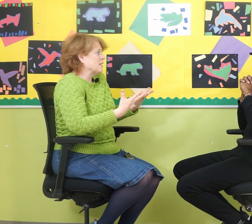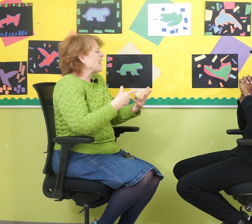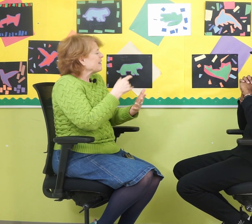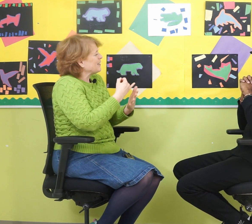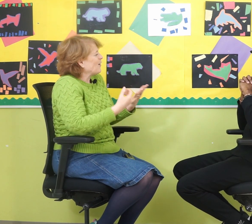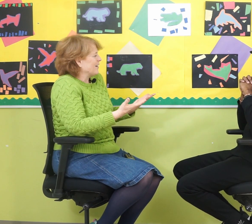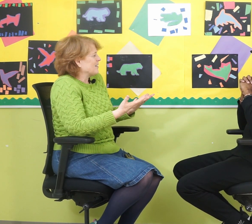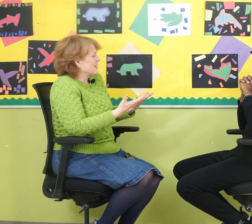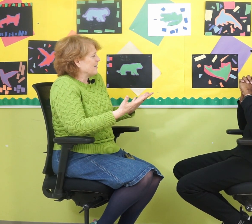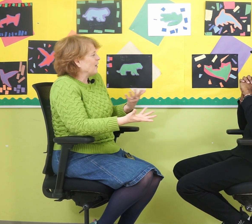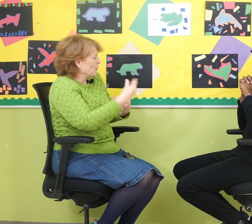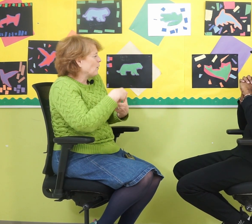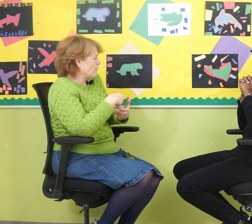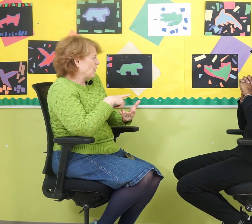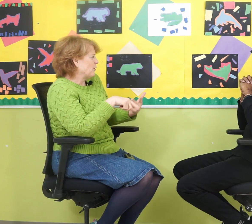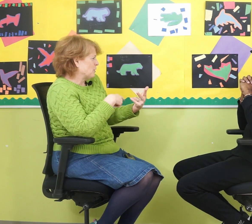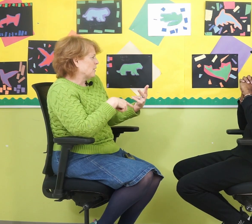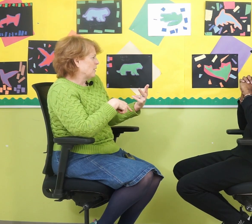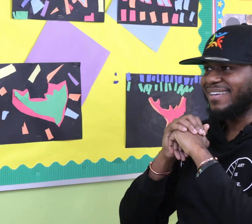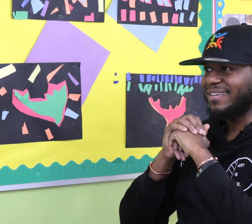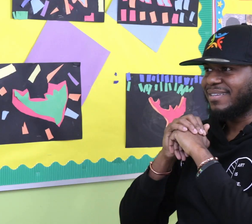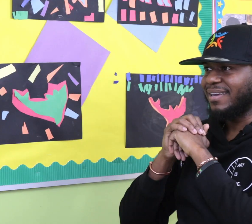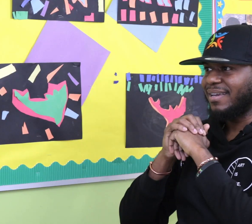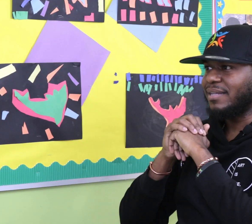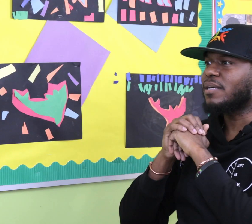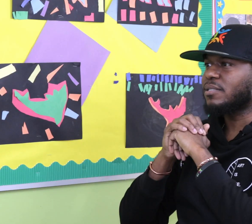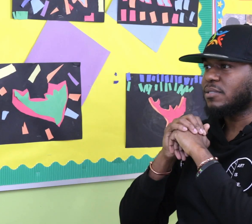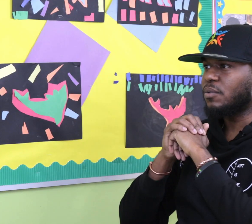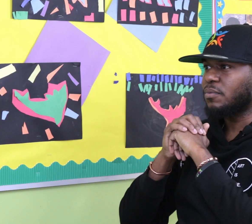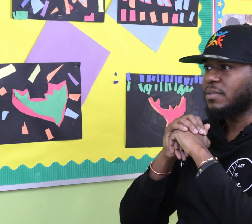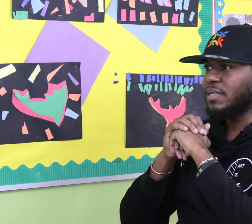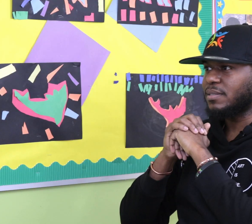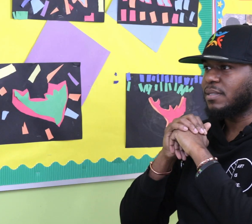what is that? That's the arts. They include all of those. Yeah, yeah. And it touches your soul. Absolutely.